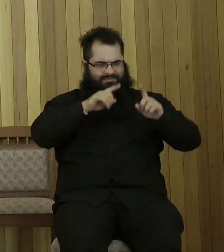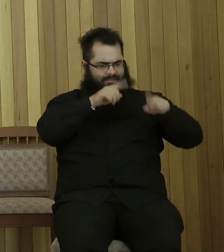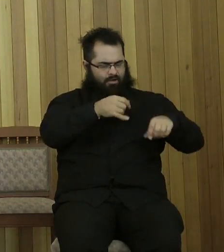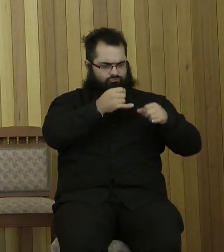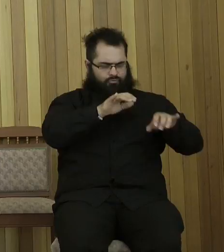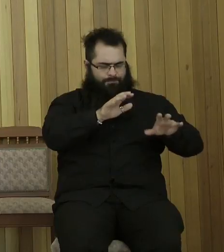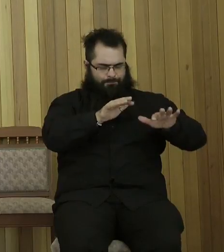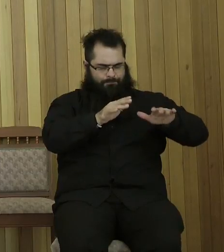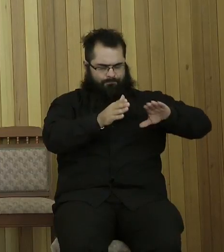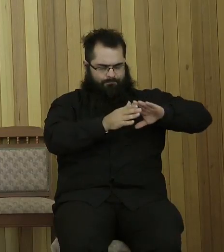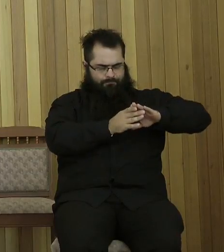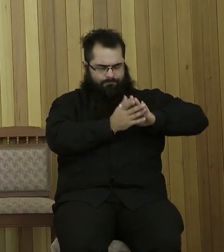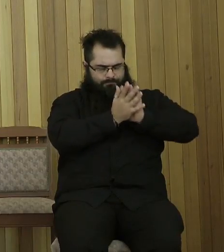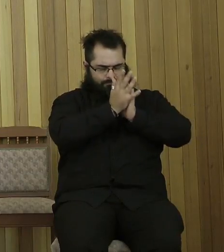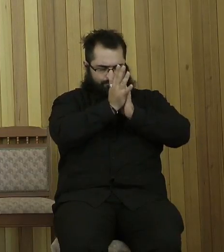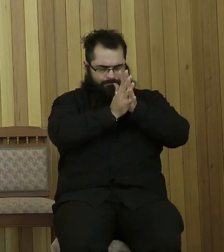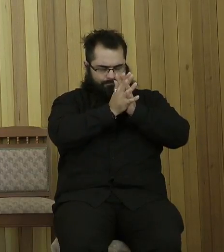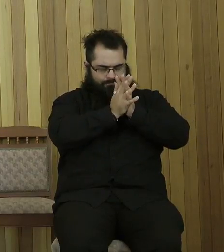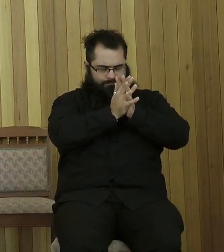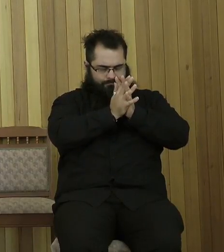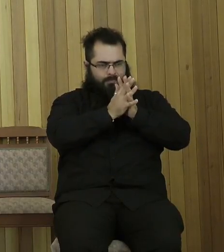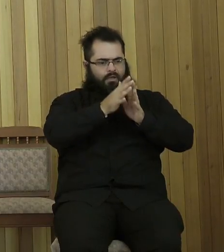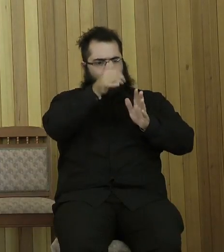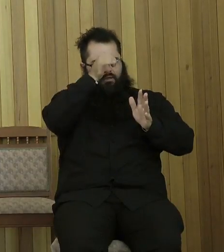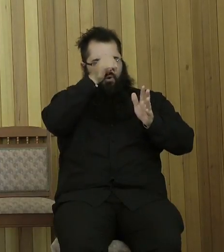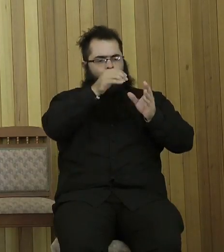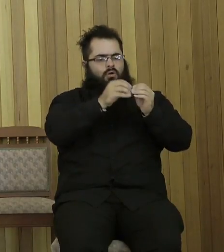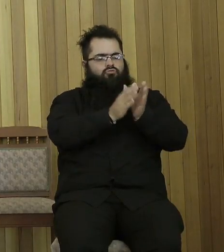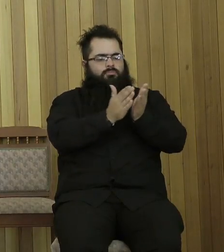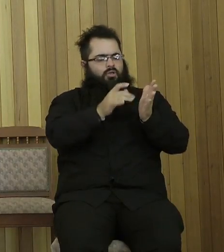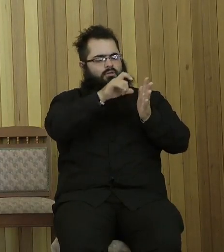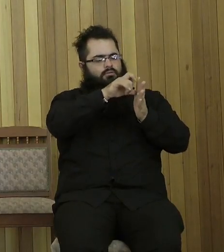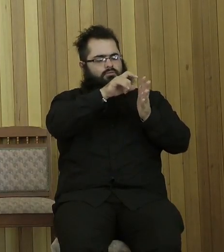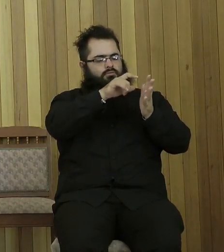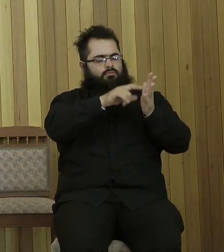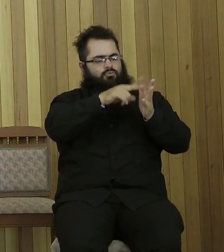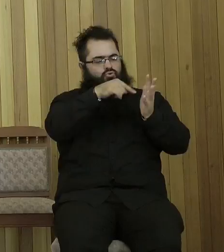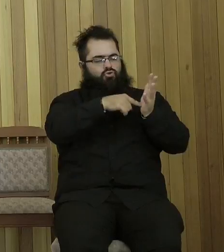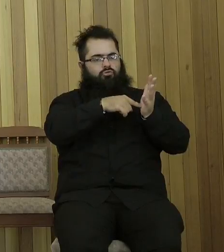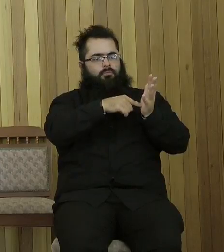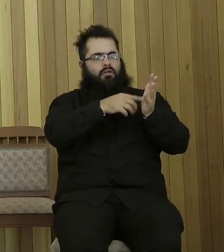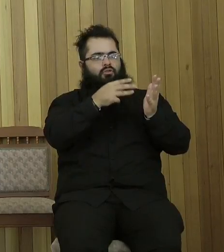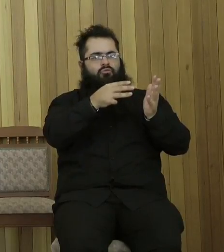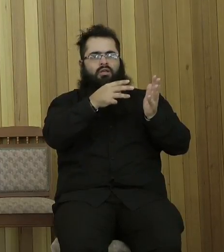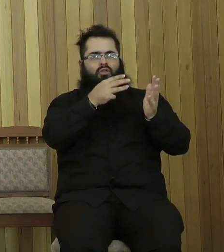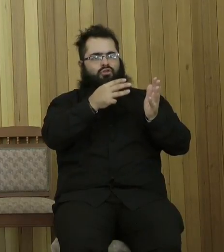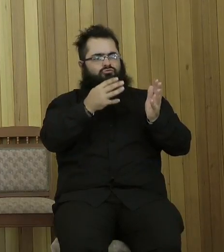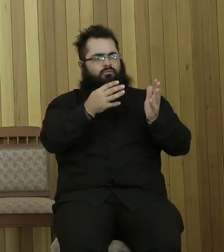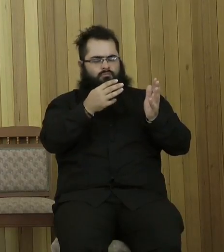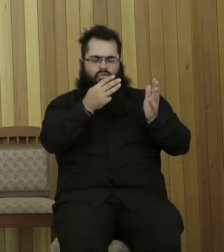it comes where things are like in Deuteronomy 32-35 when he says, Vengeance is mine and recompense.